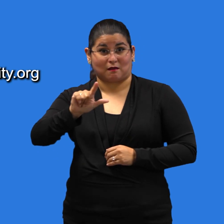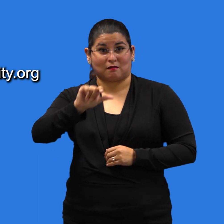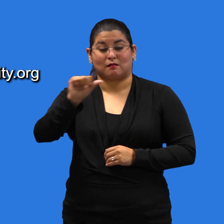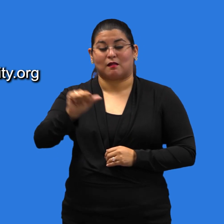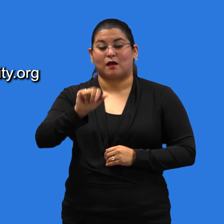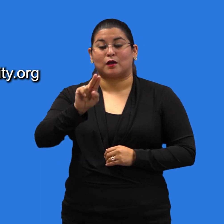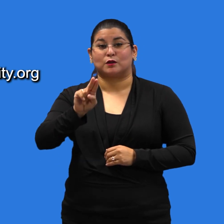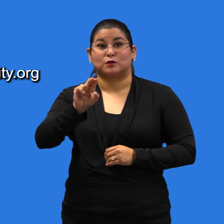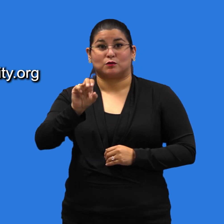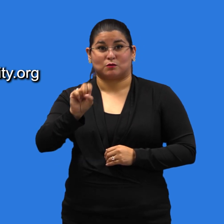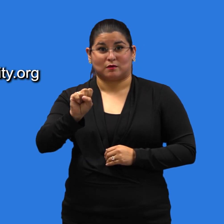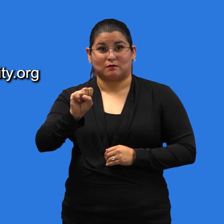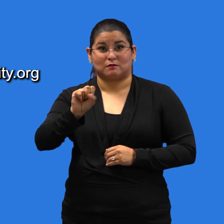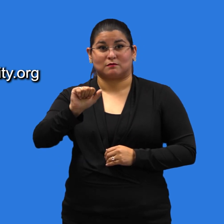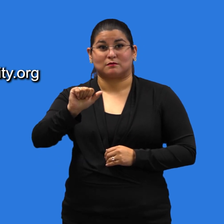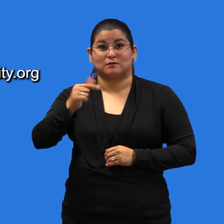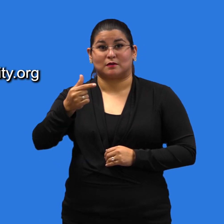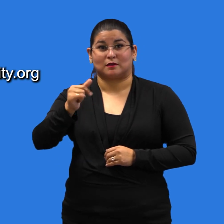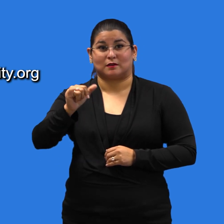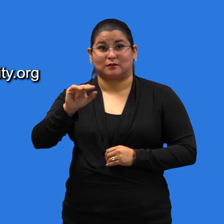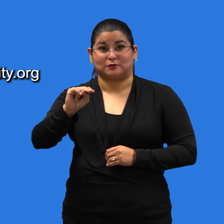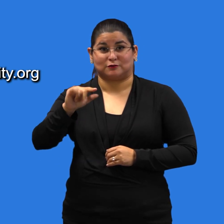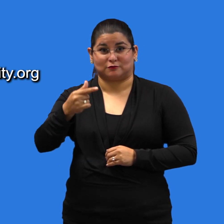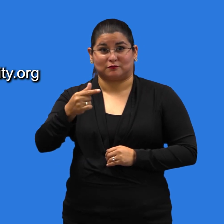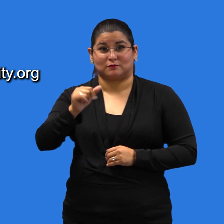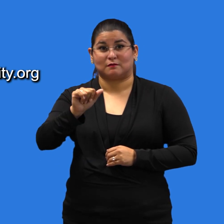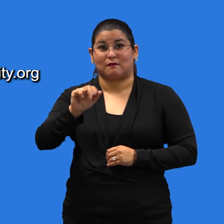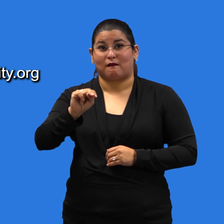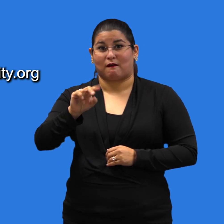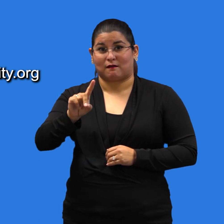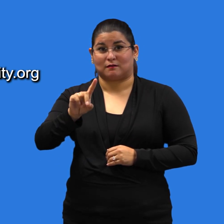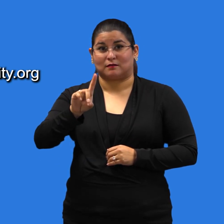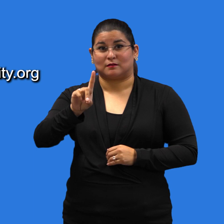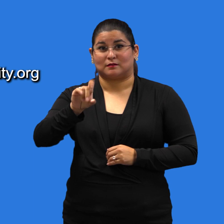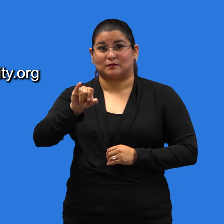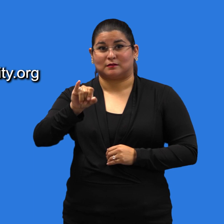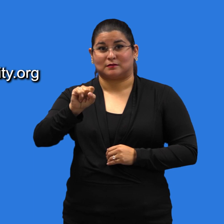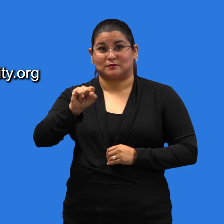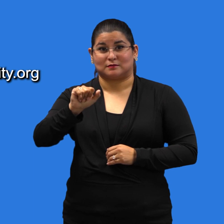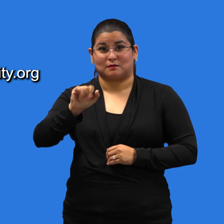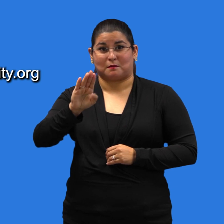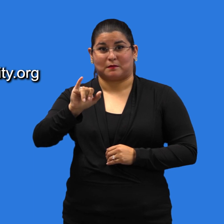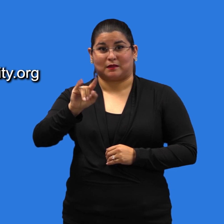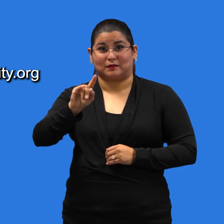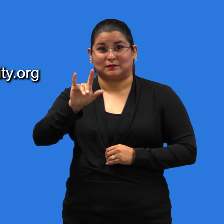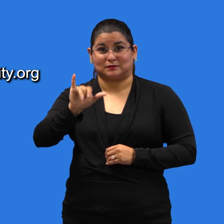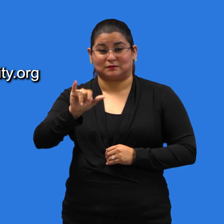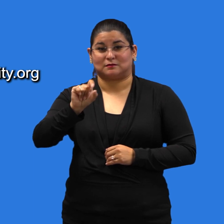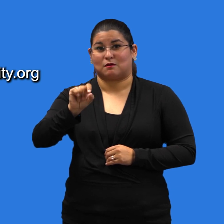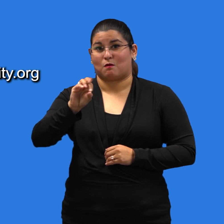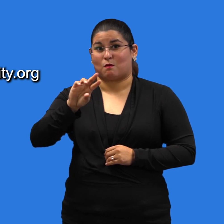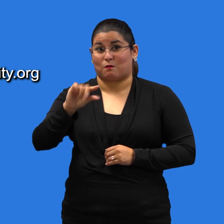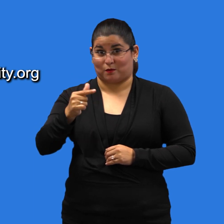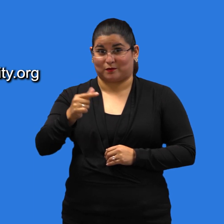usaginganddisability.org.